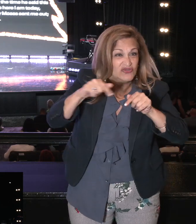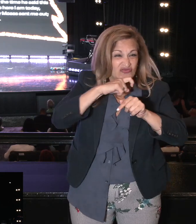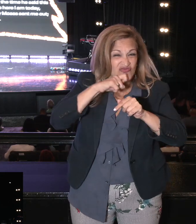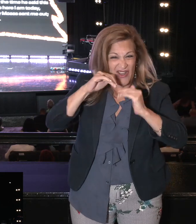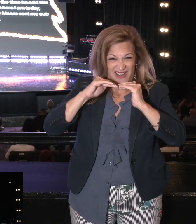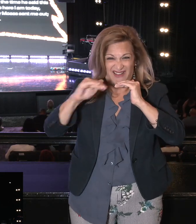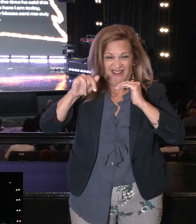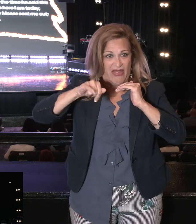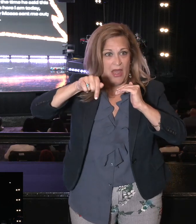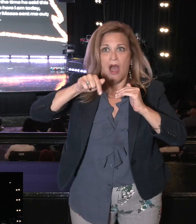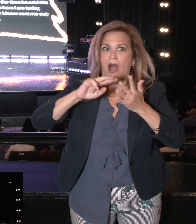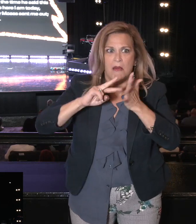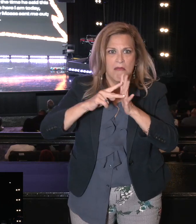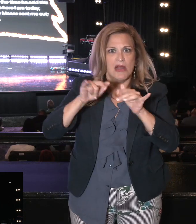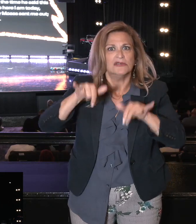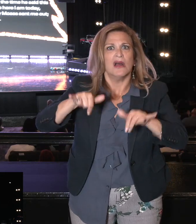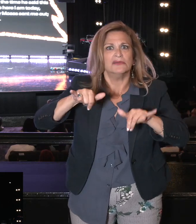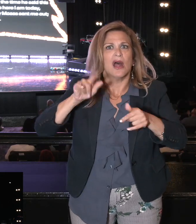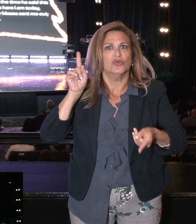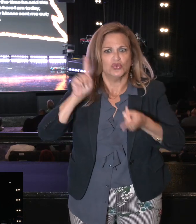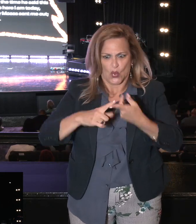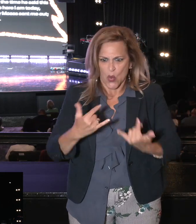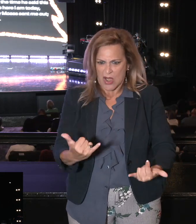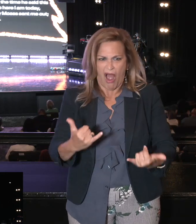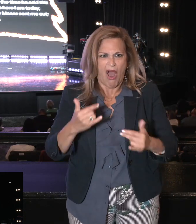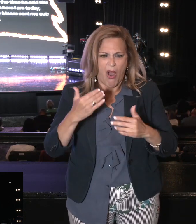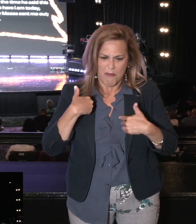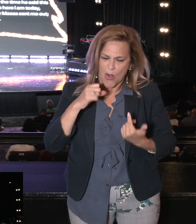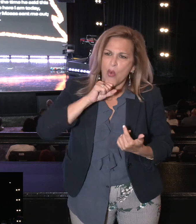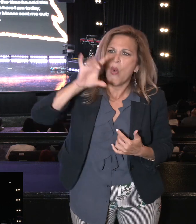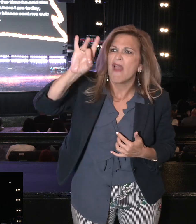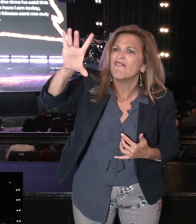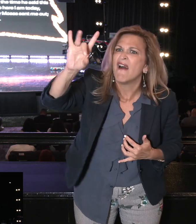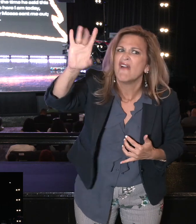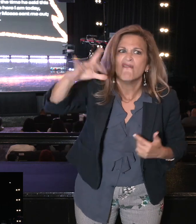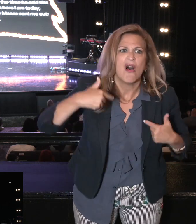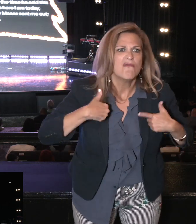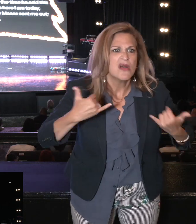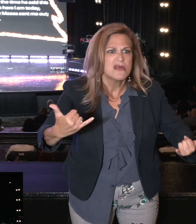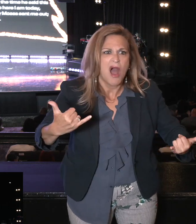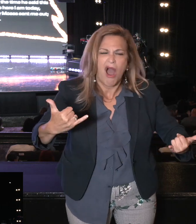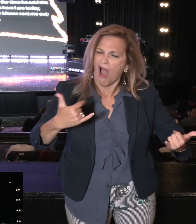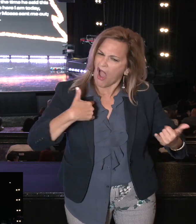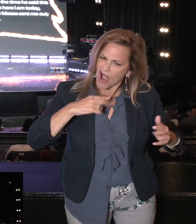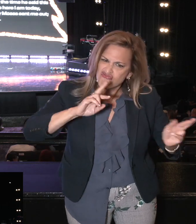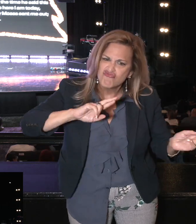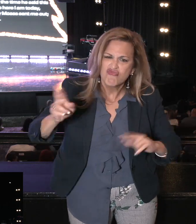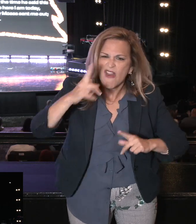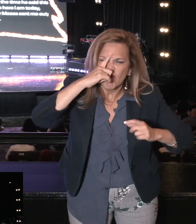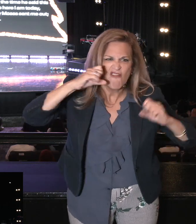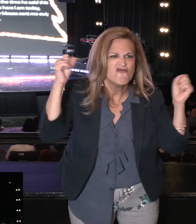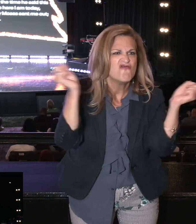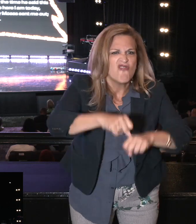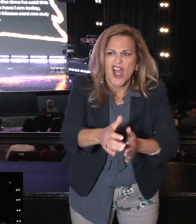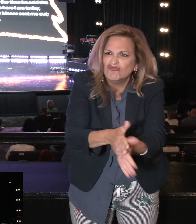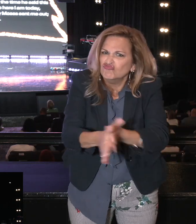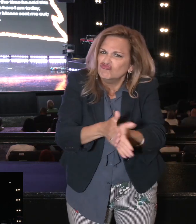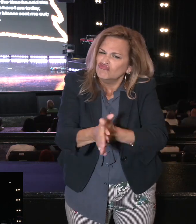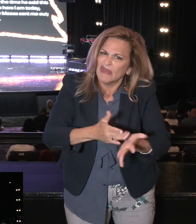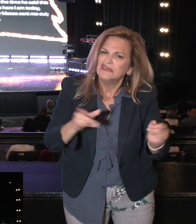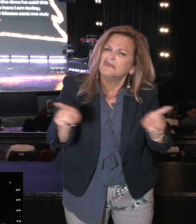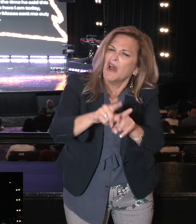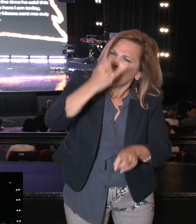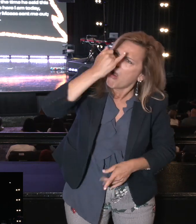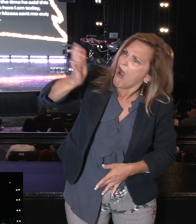strong today as the day Moses sent me out. Now, I'm just as victorious to go out to battle, now as I was then.